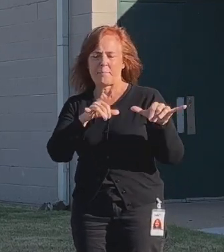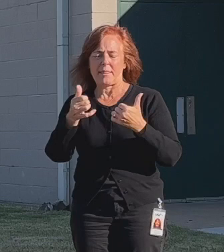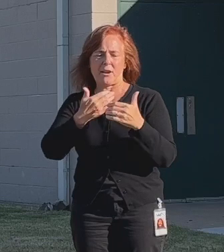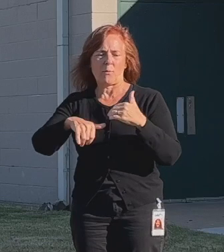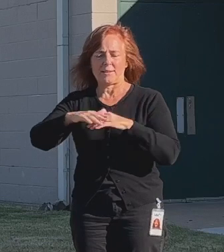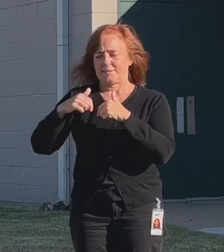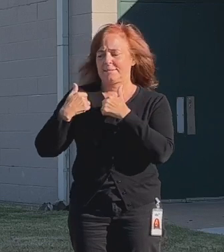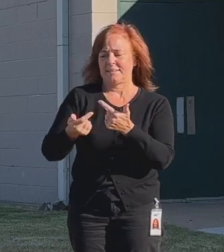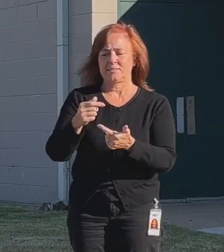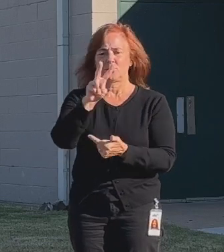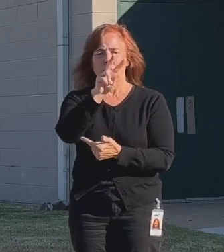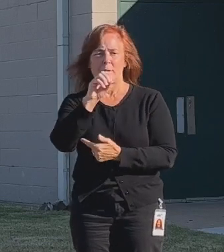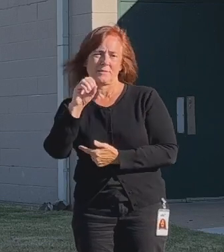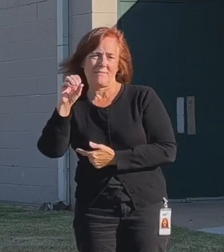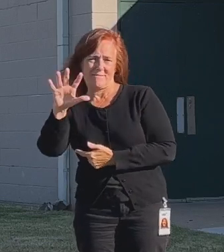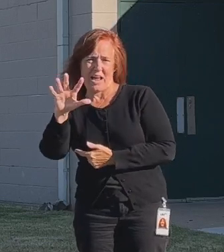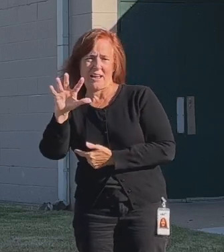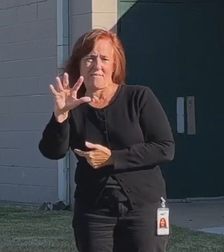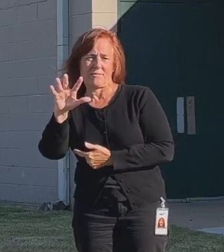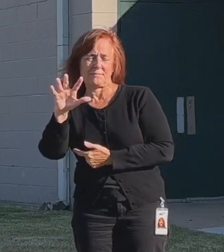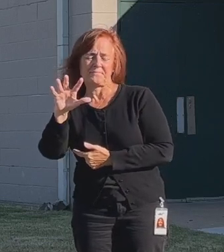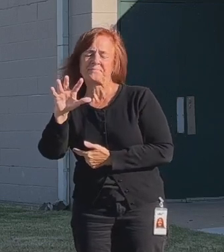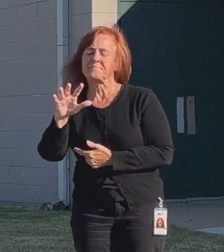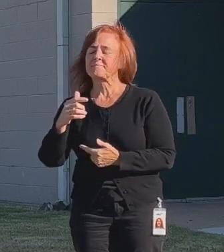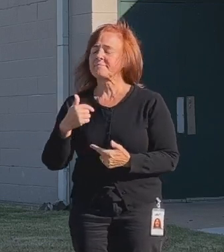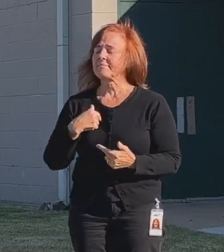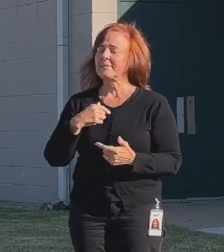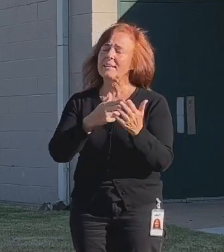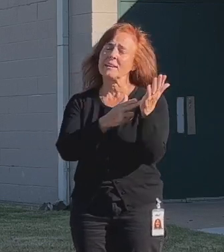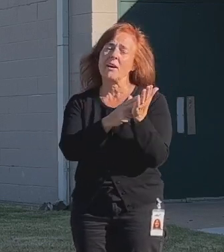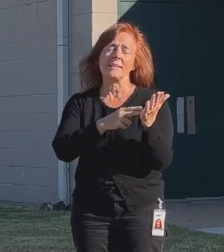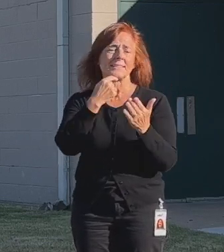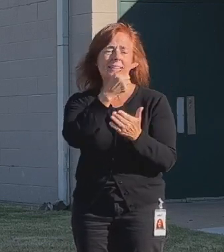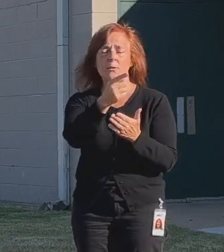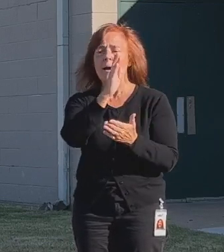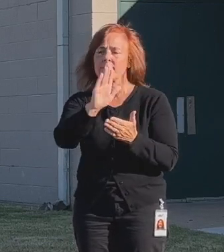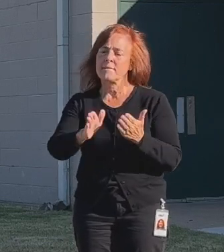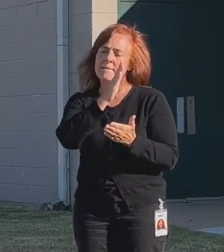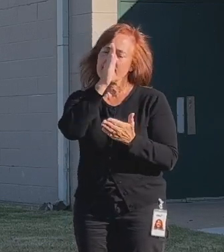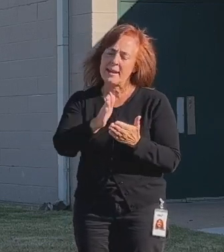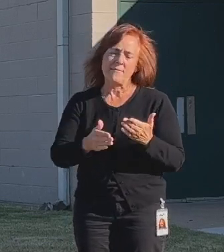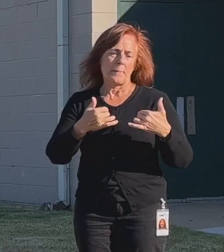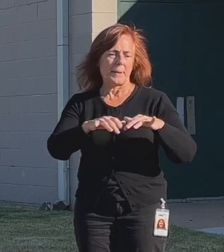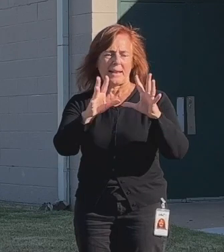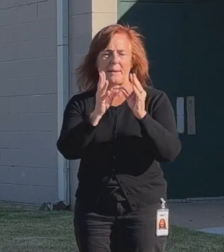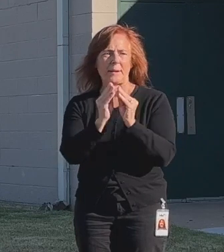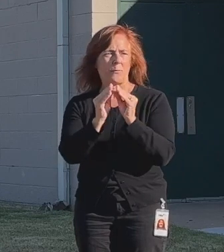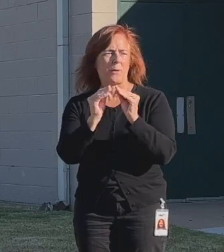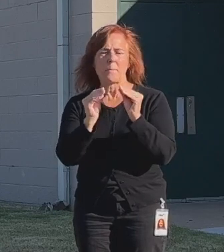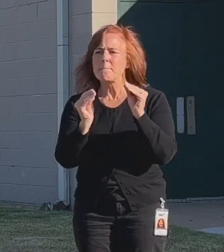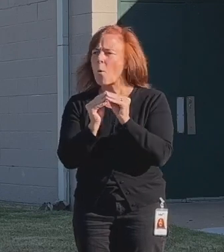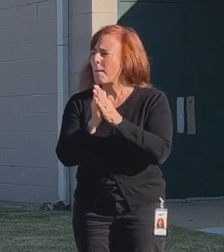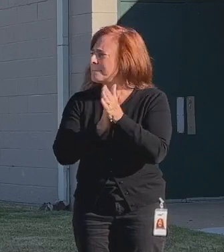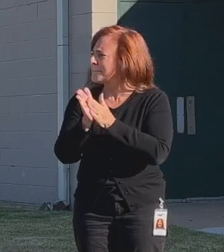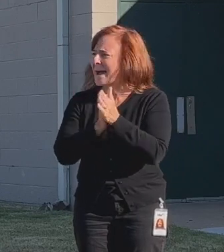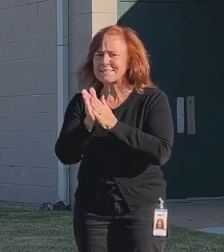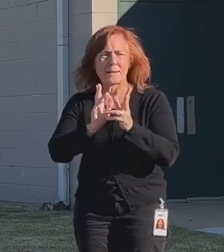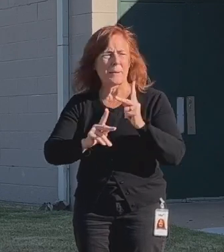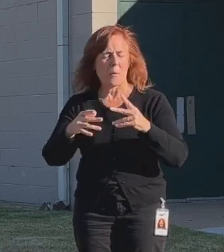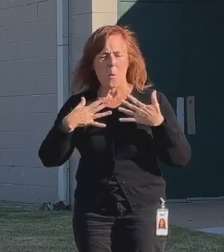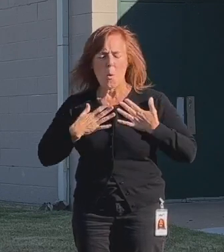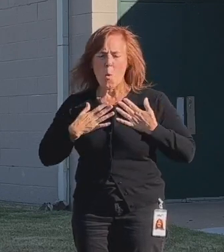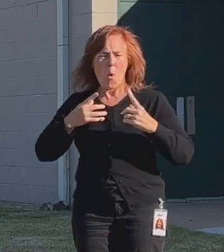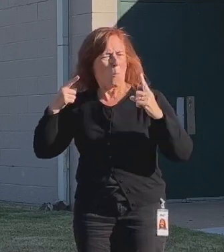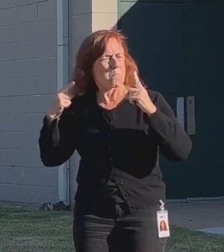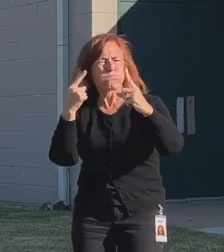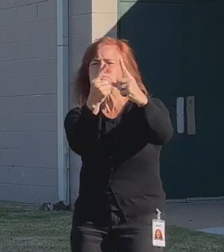now since 2005. I can honestly say I've never been in meetings with more passionate people that are more pointed